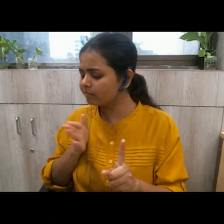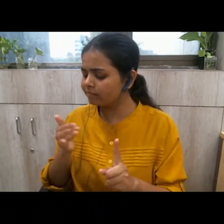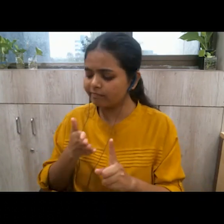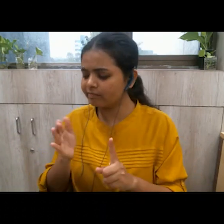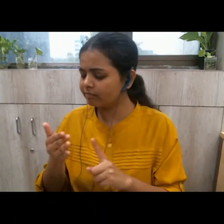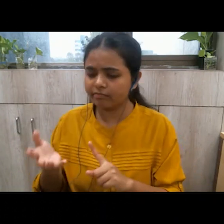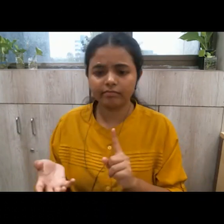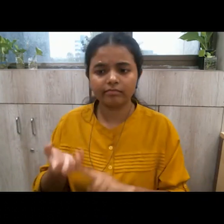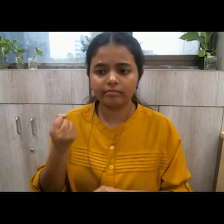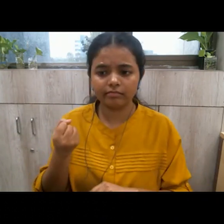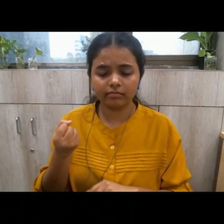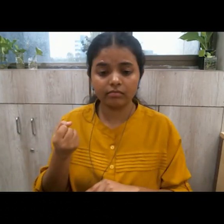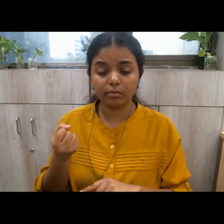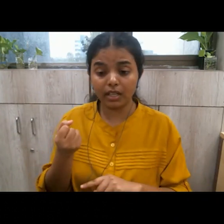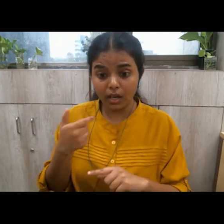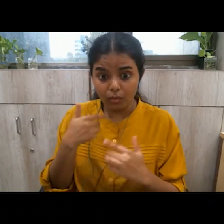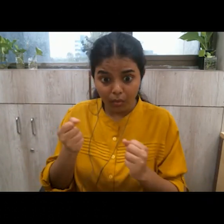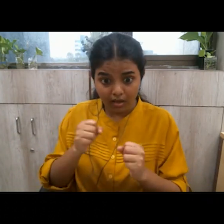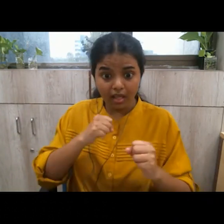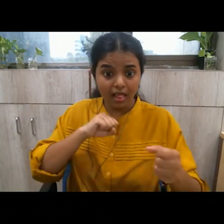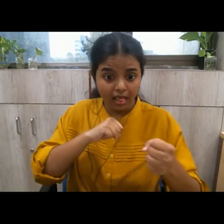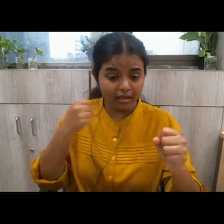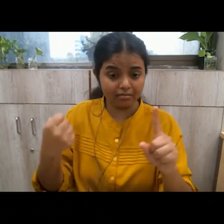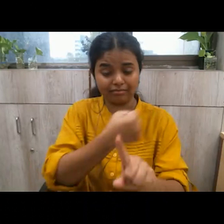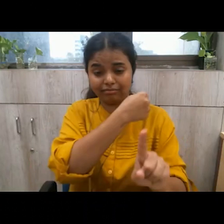that does not create violence